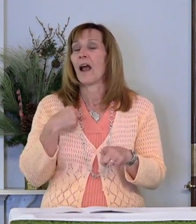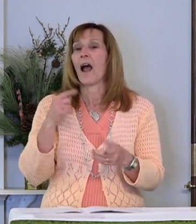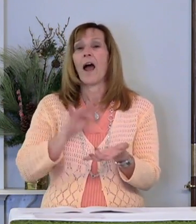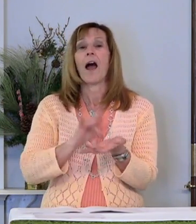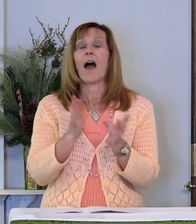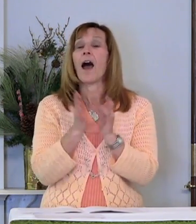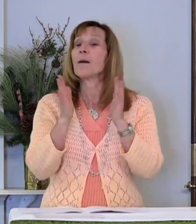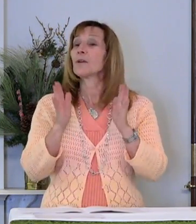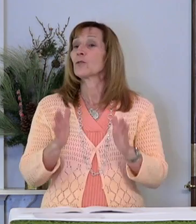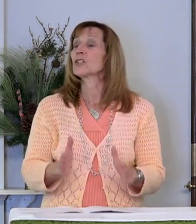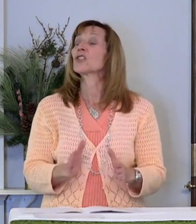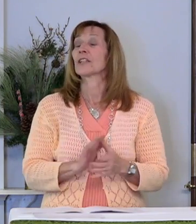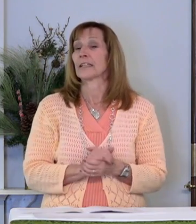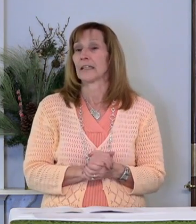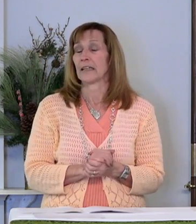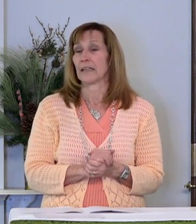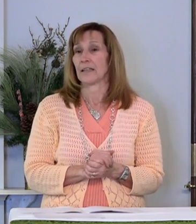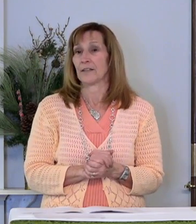a Christian.